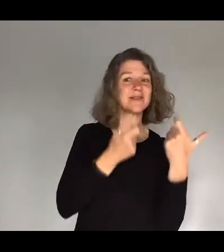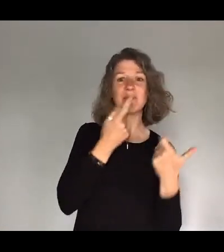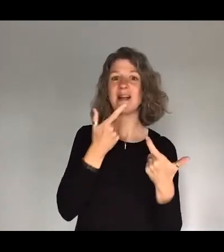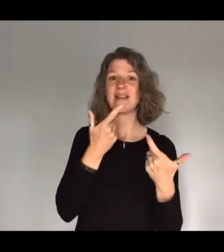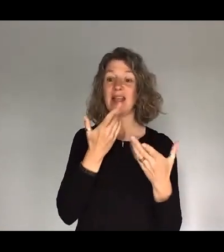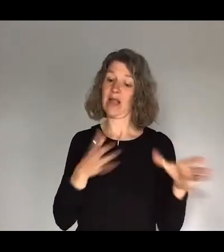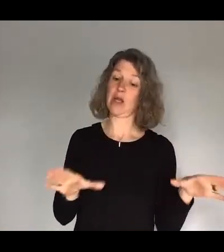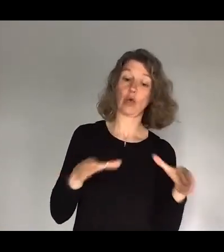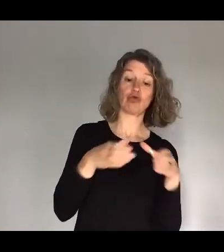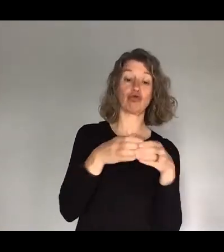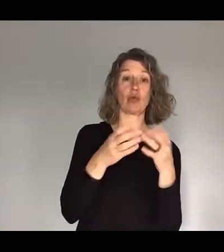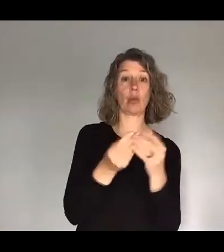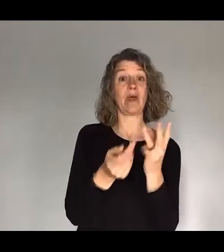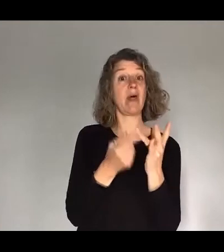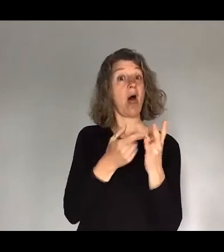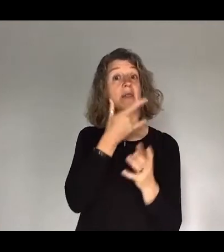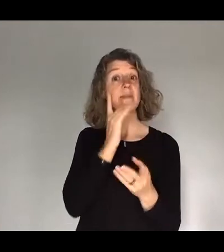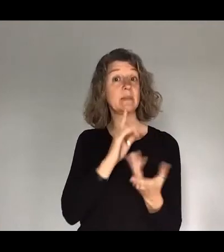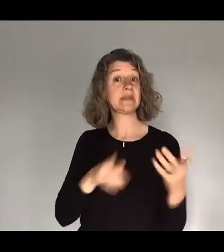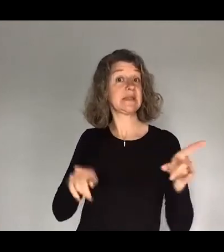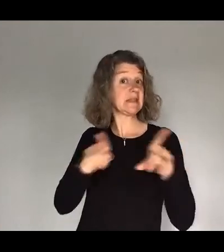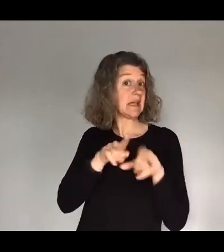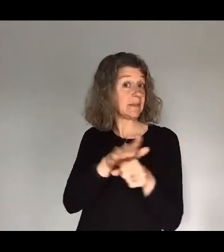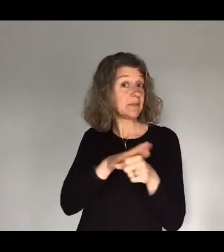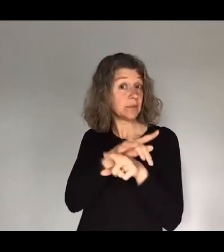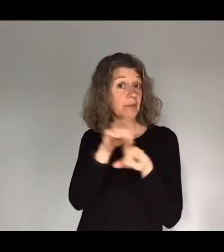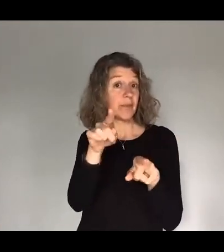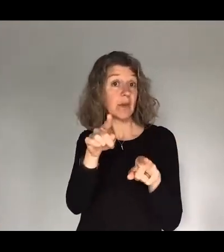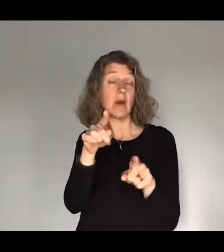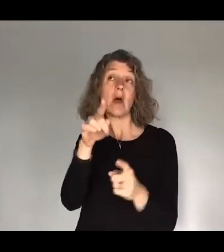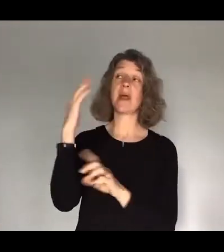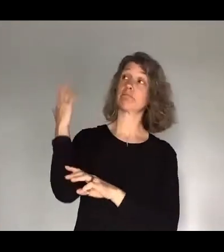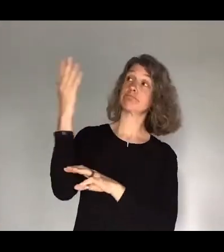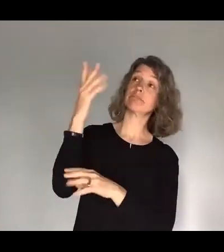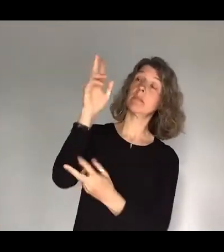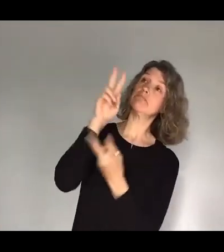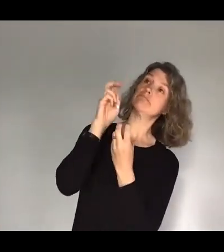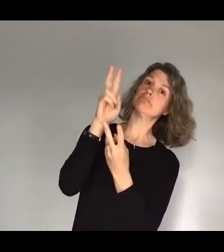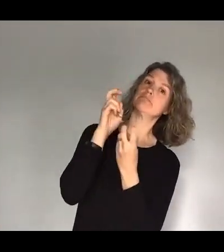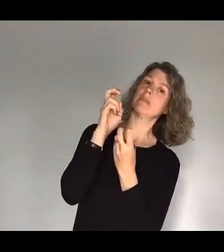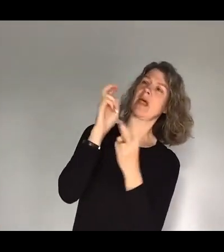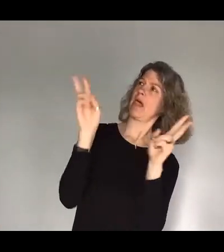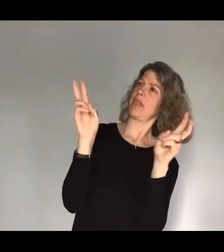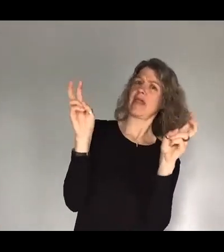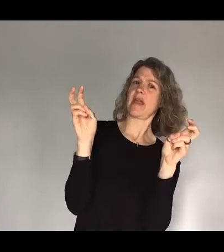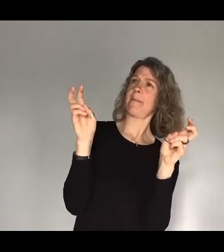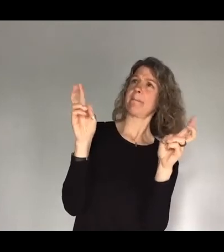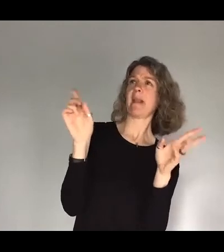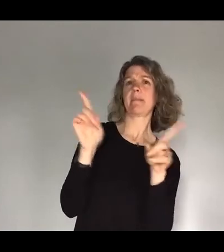people that are in the same position as you. We listen to a talk. The theme of the talks are like, is there more to life than this? Who is